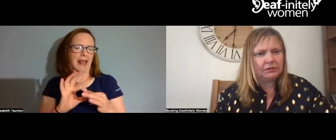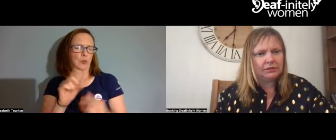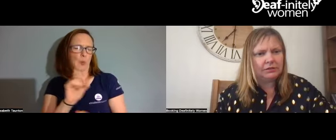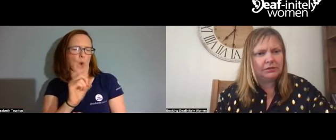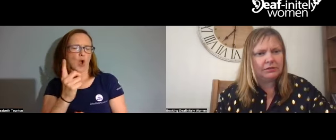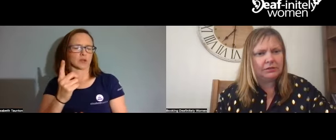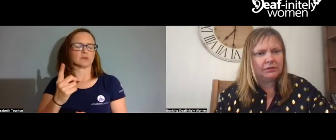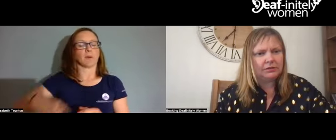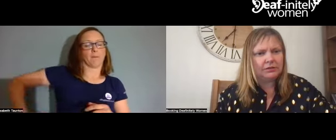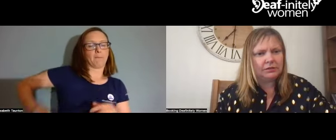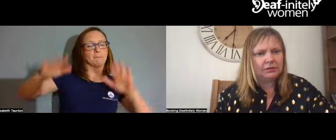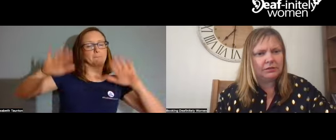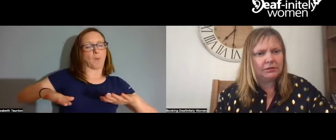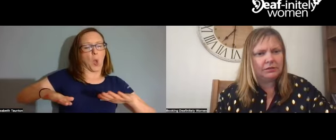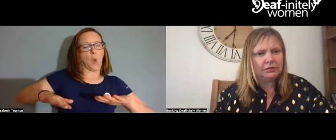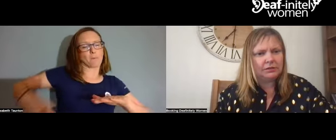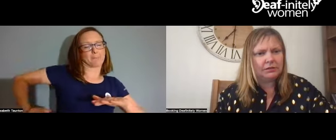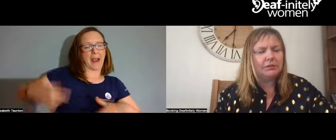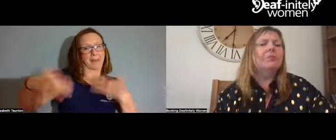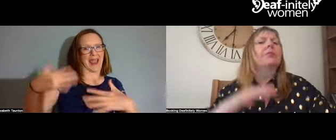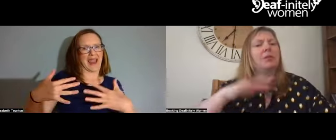related to the lower back pain.